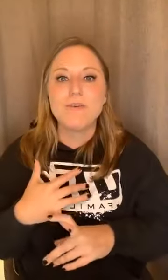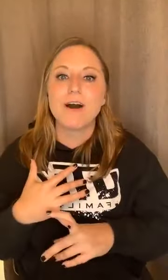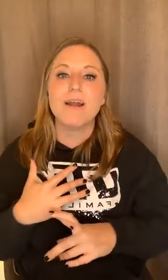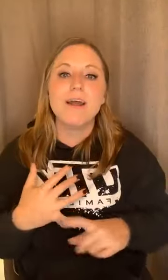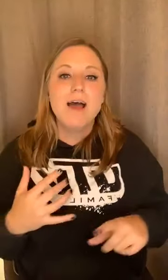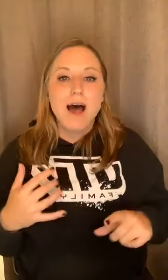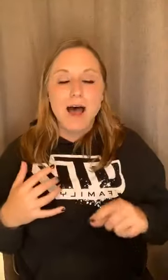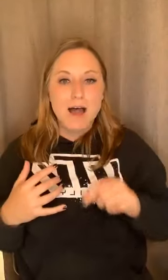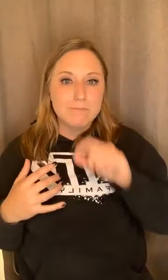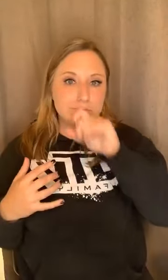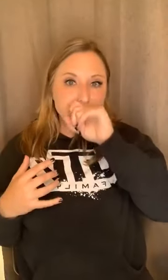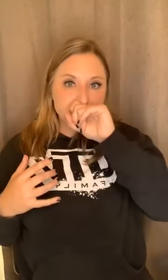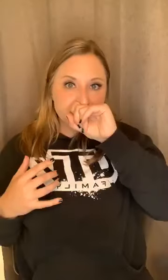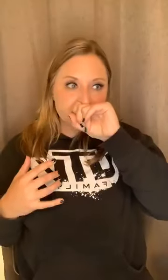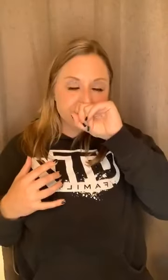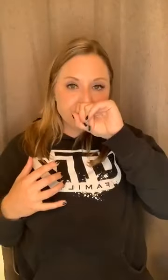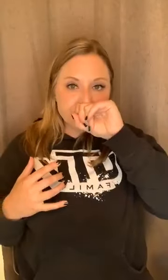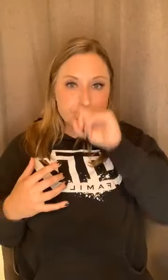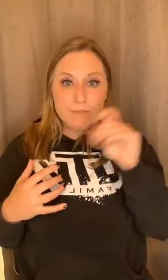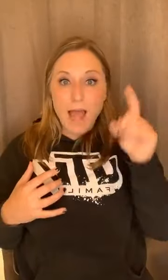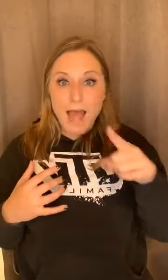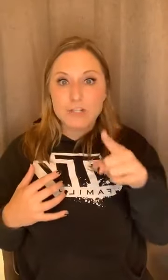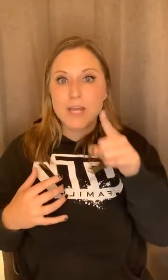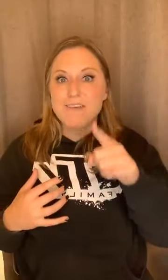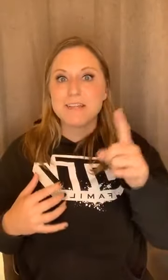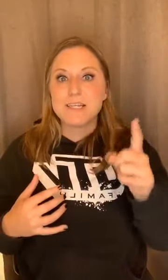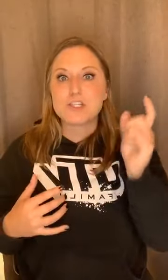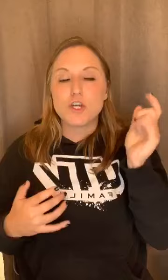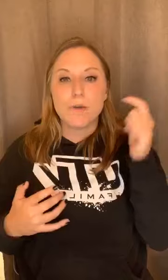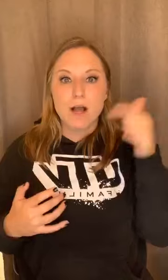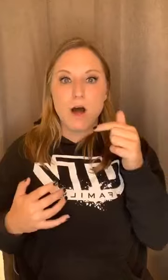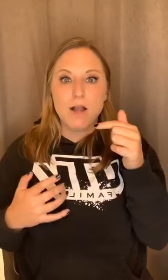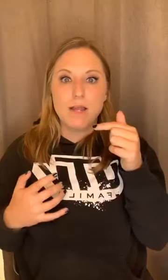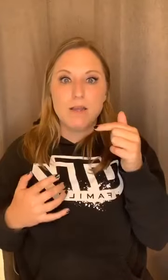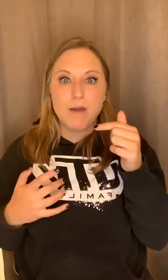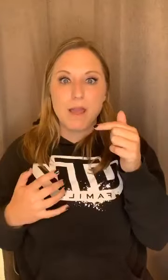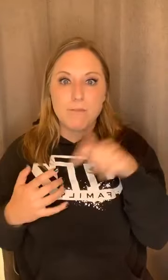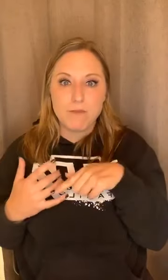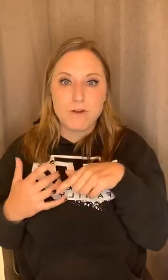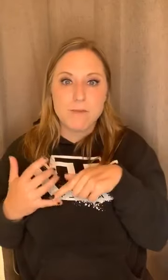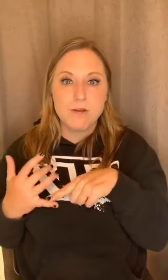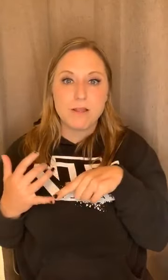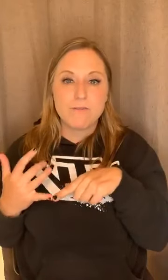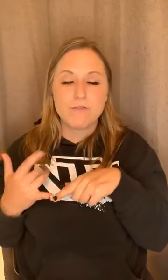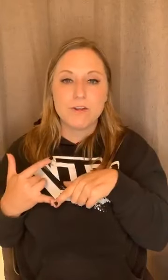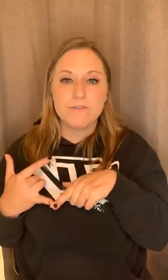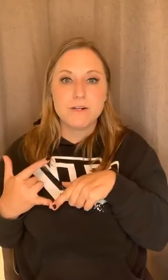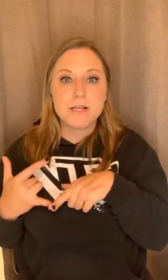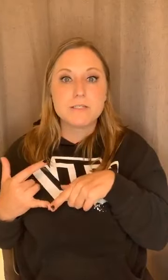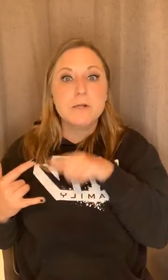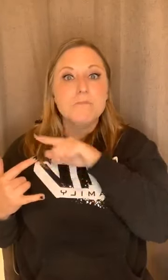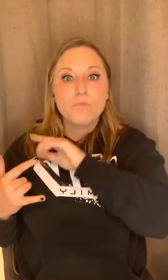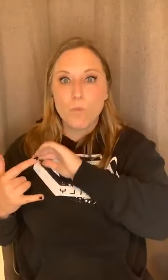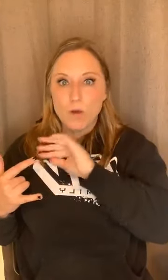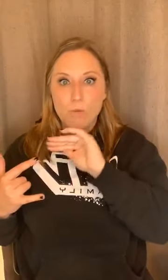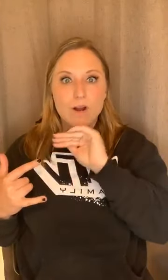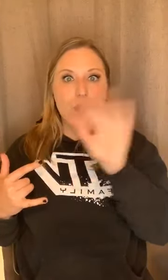good. Um, I actually have a list going on in my, my free community, living free and fearless, where we're all